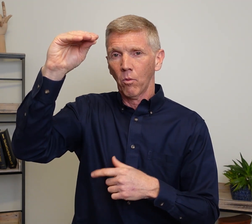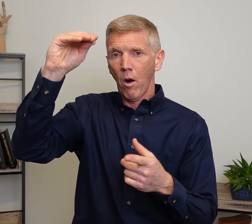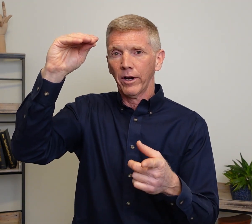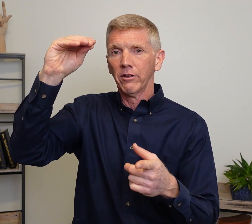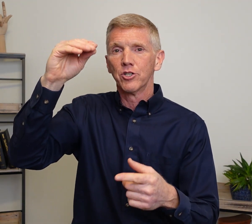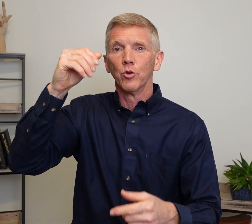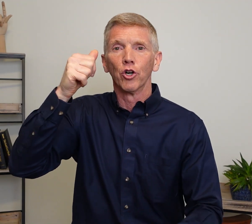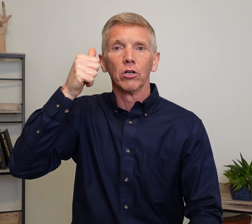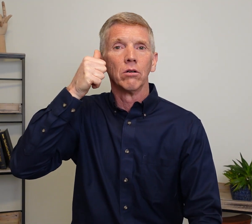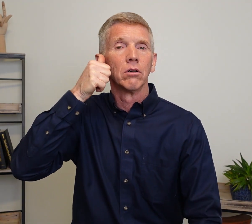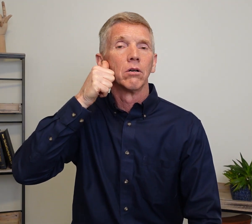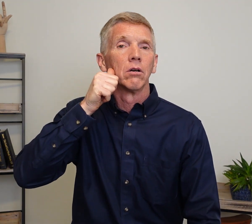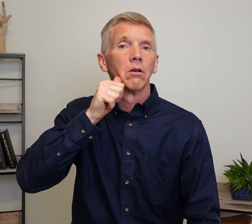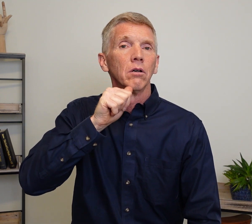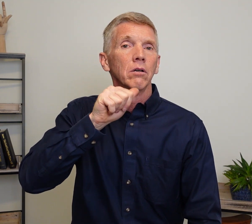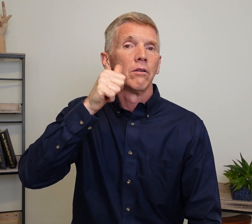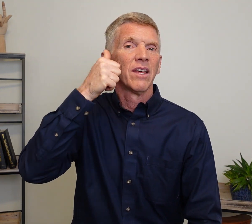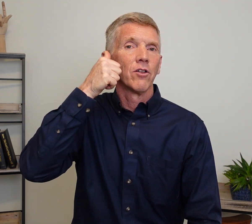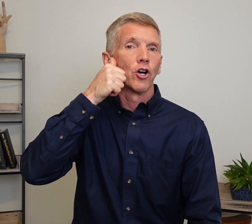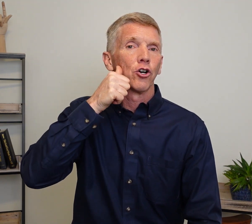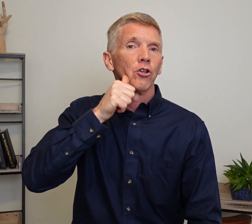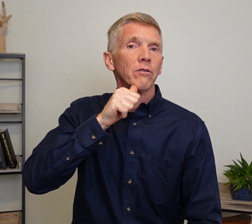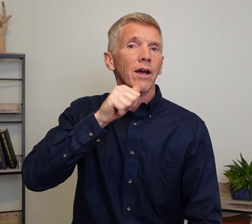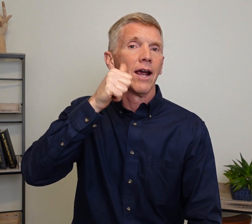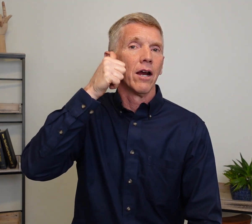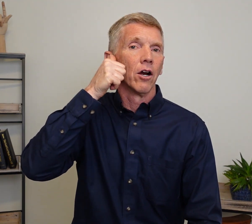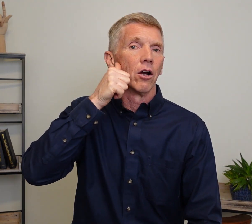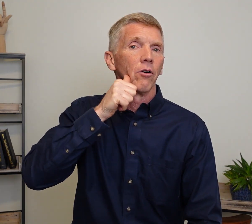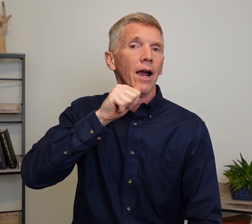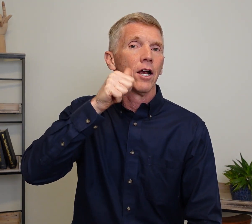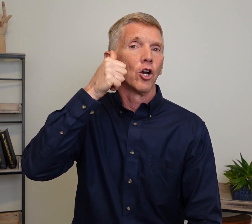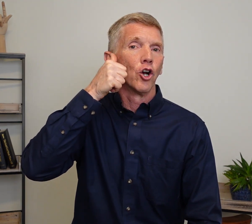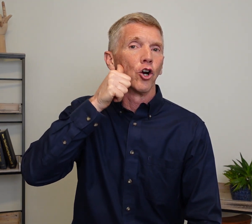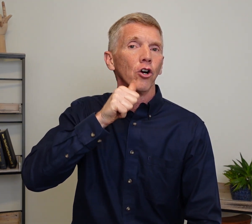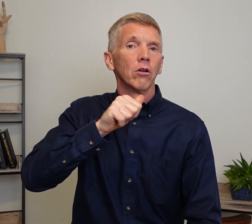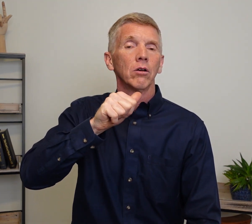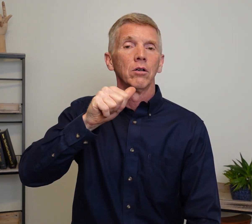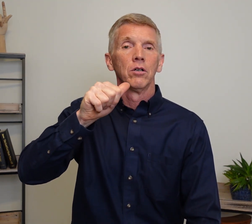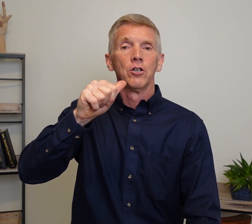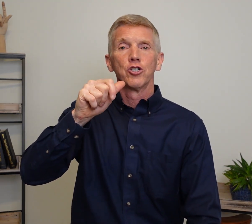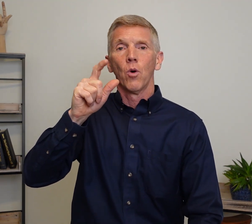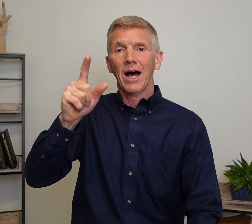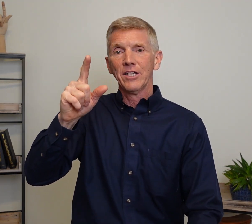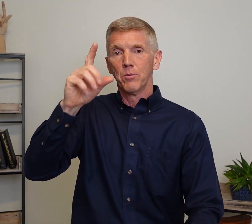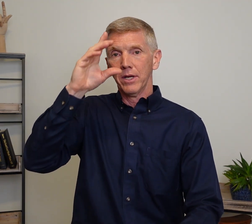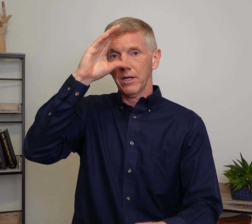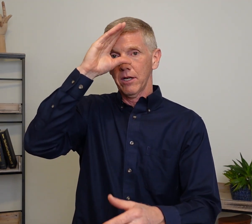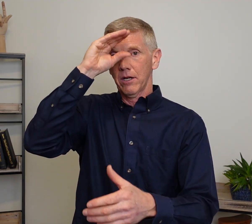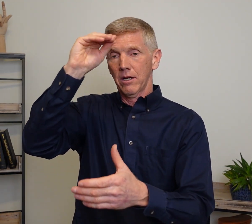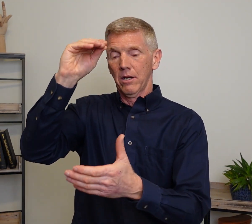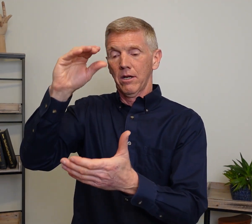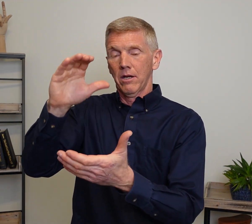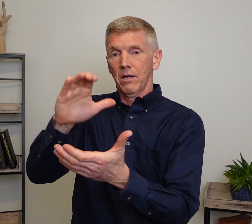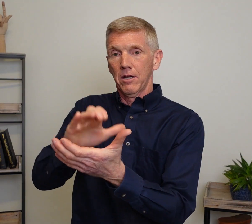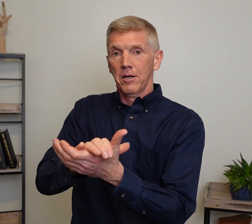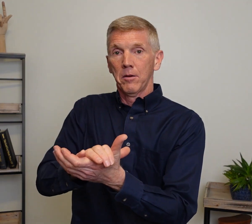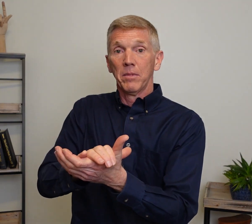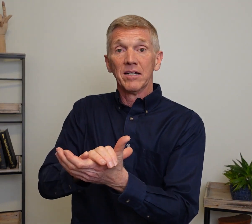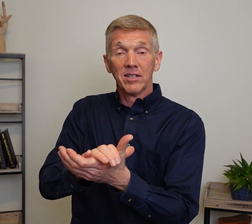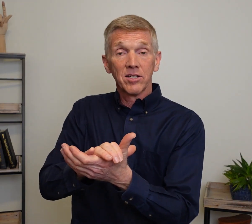And while we're here let's do girl. Think of the curl of a hair. Right. Girl. So husband. Because this